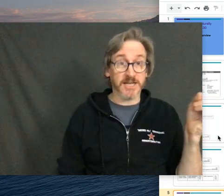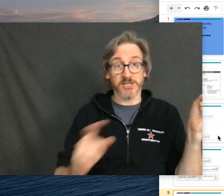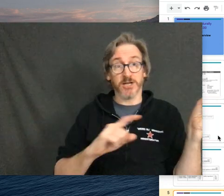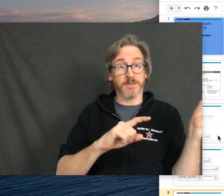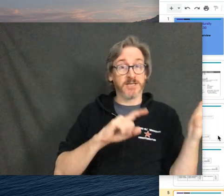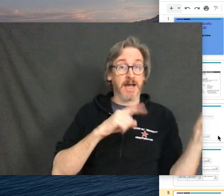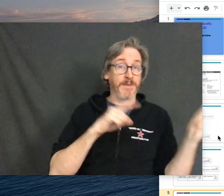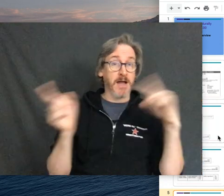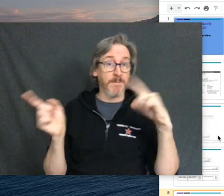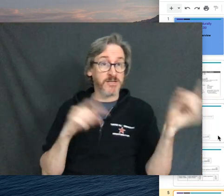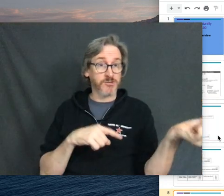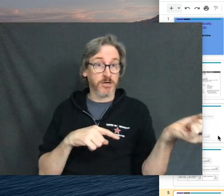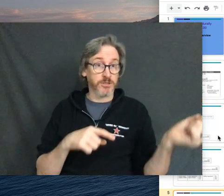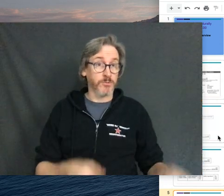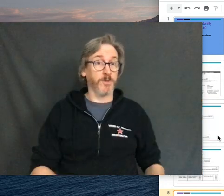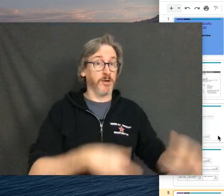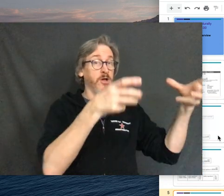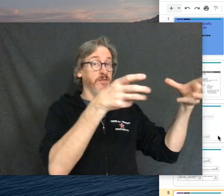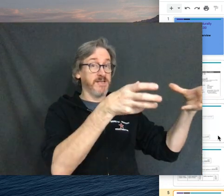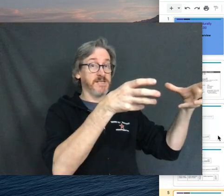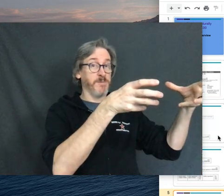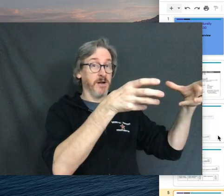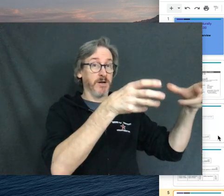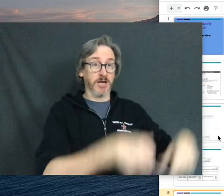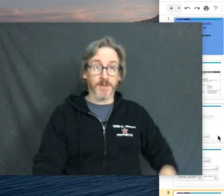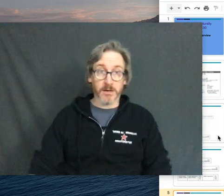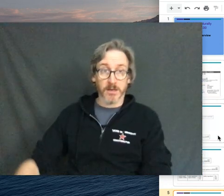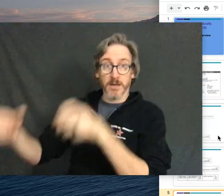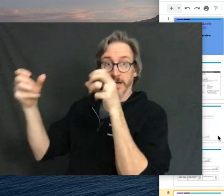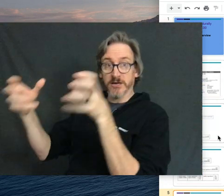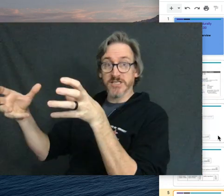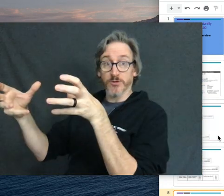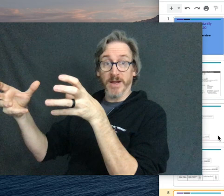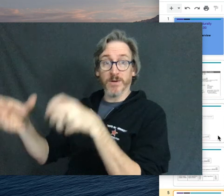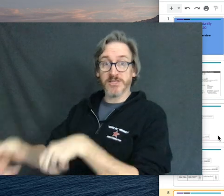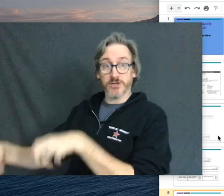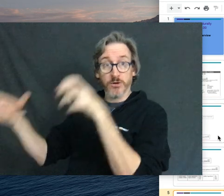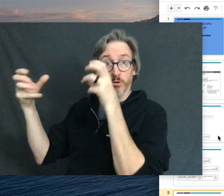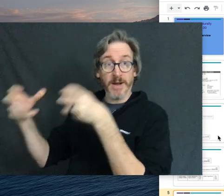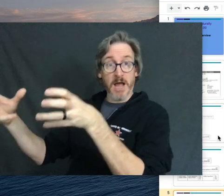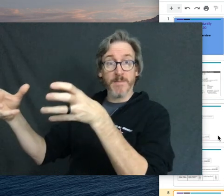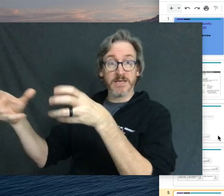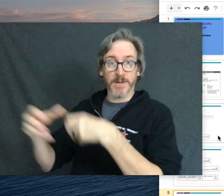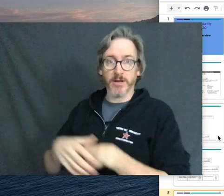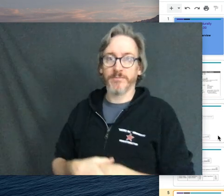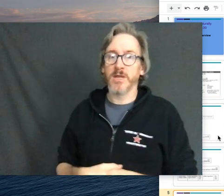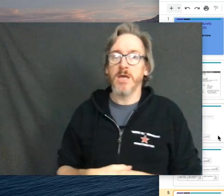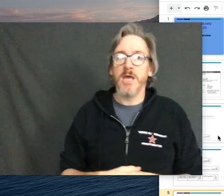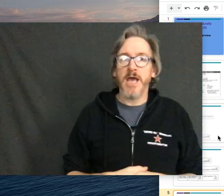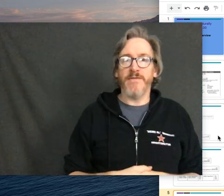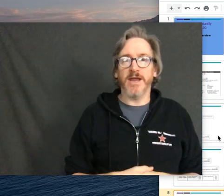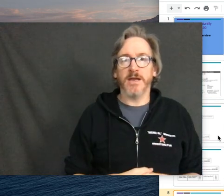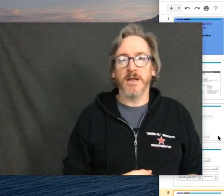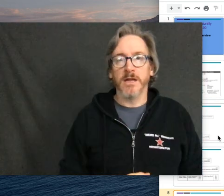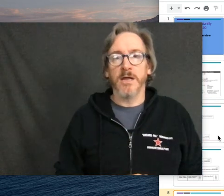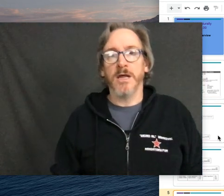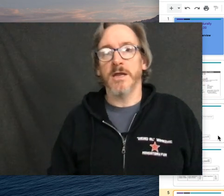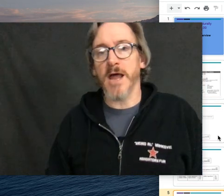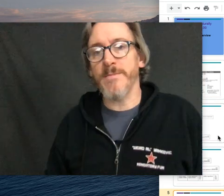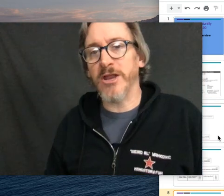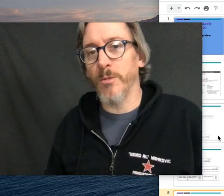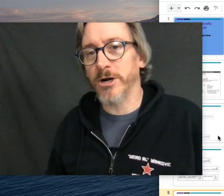talked about, I just talked about topic, comment, structure, where we, this is what I want to talk about. Here's either my question or my comment about it. And then